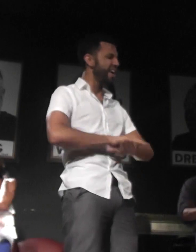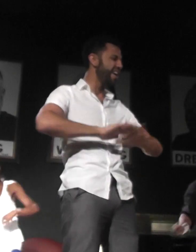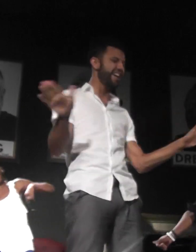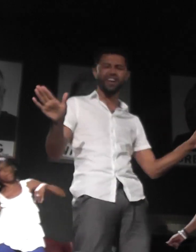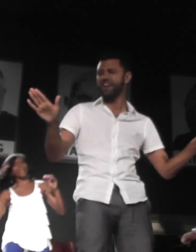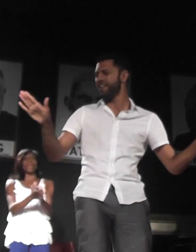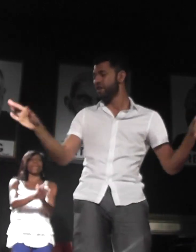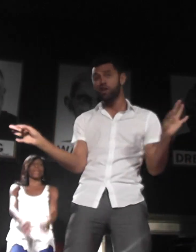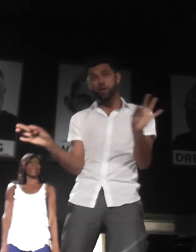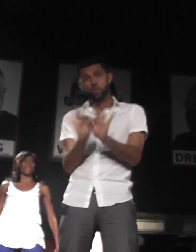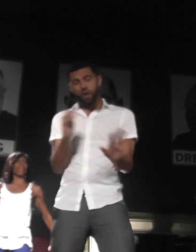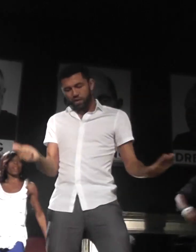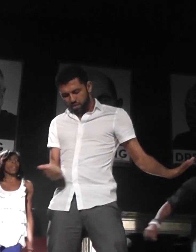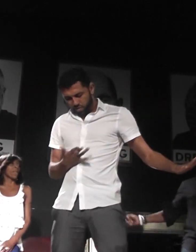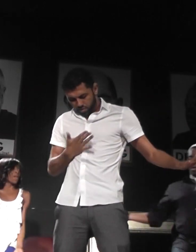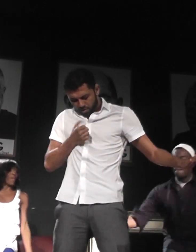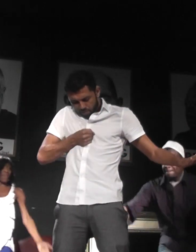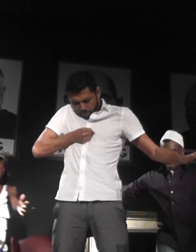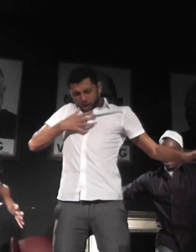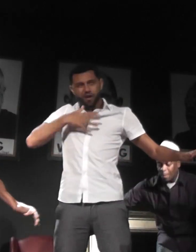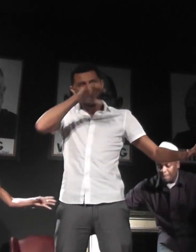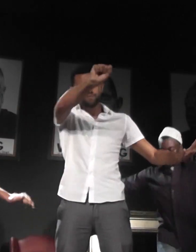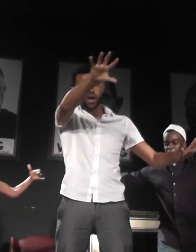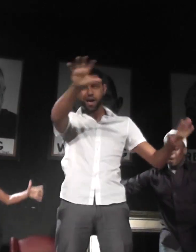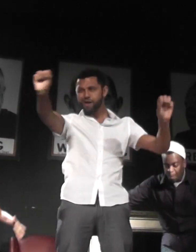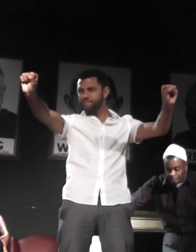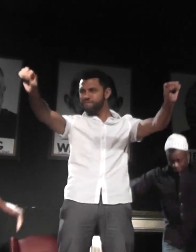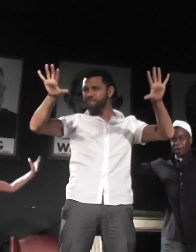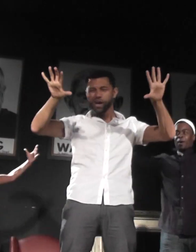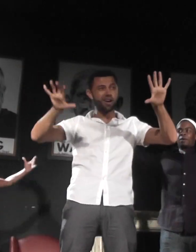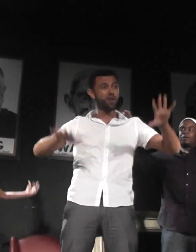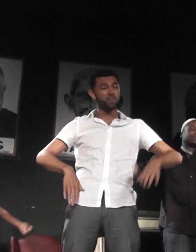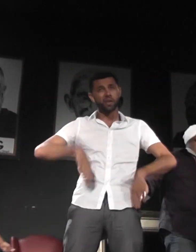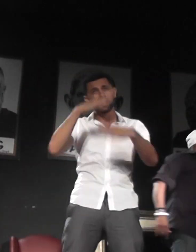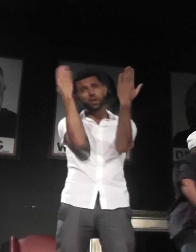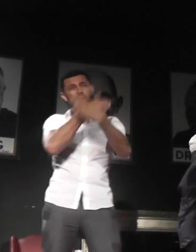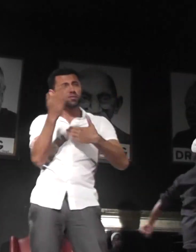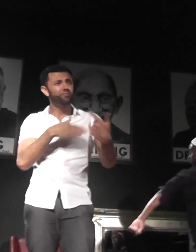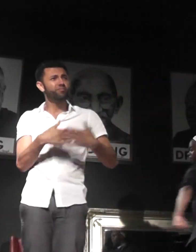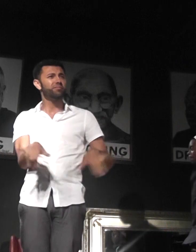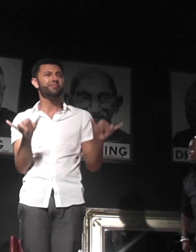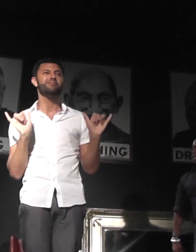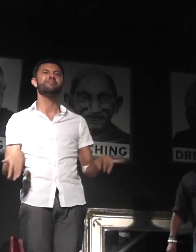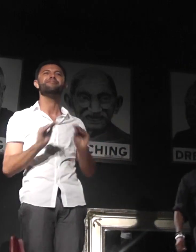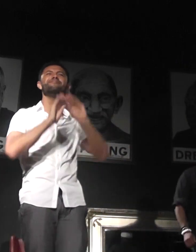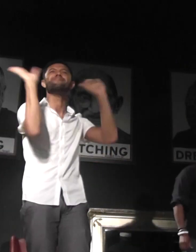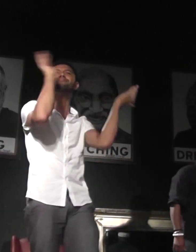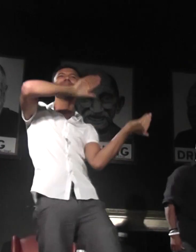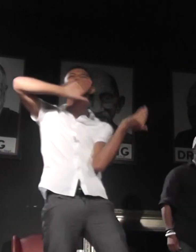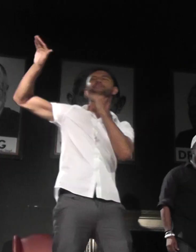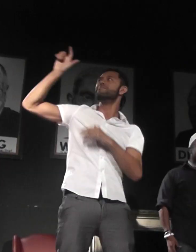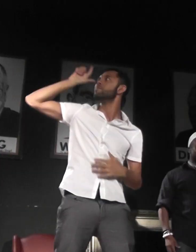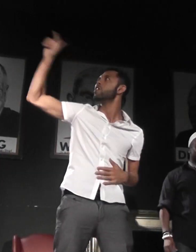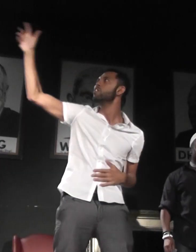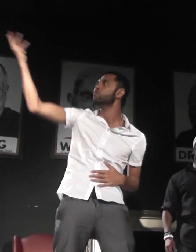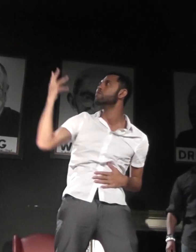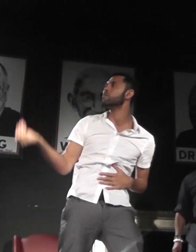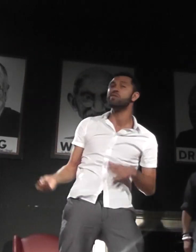yeah Make a girl out Boom boom boom boom Even riding by the moon, moon, moon